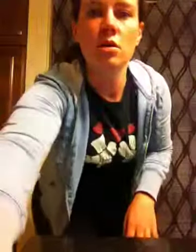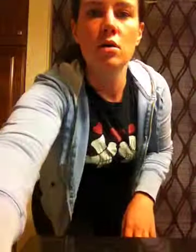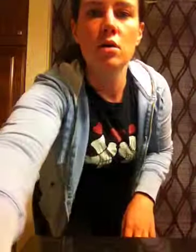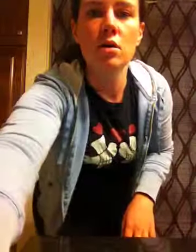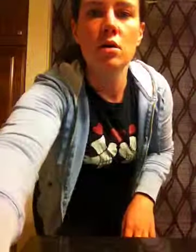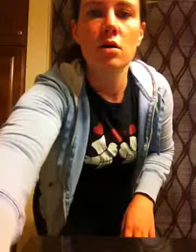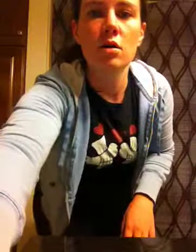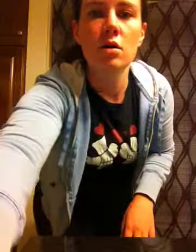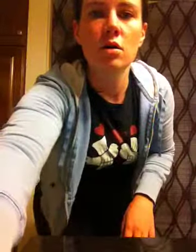more will One